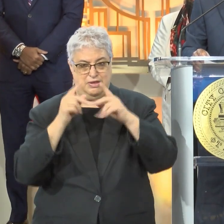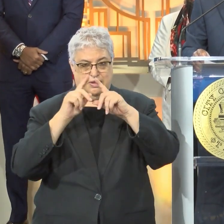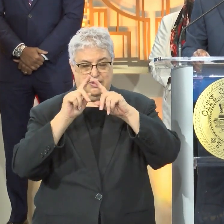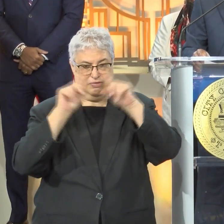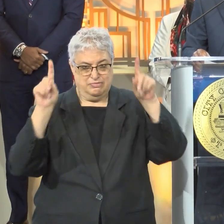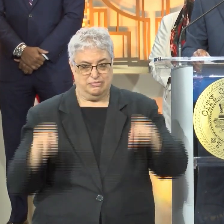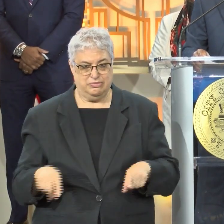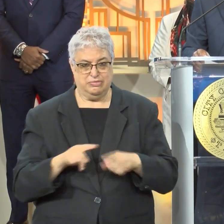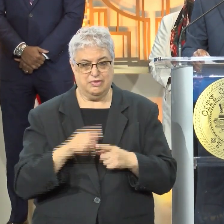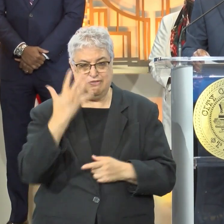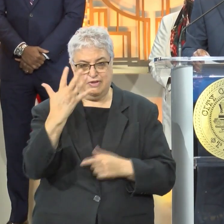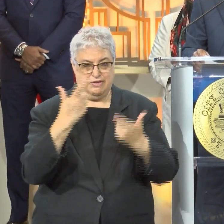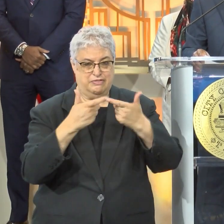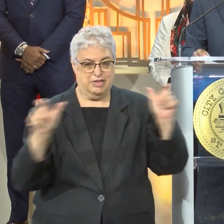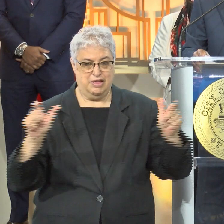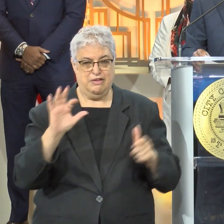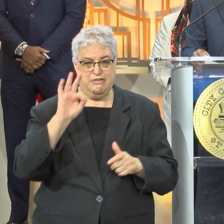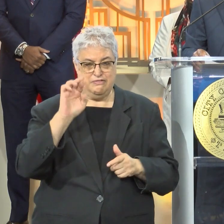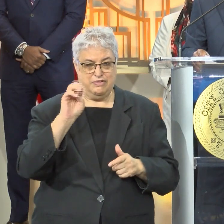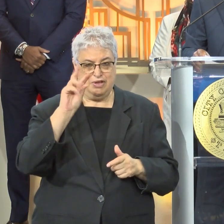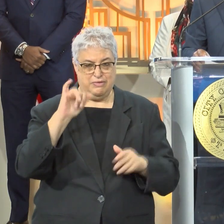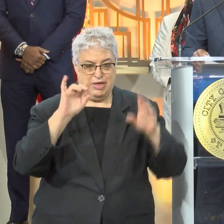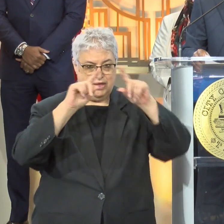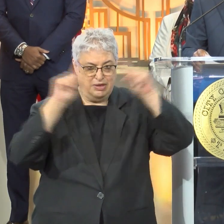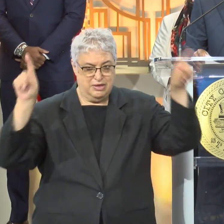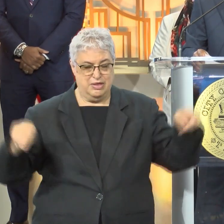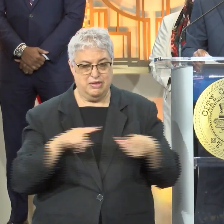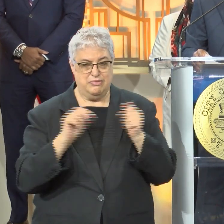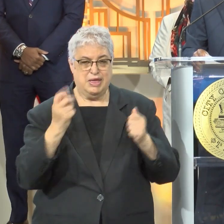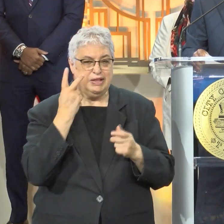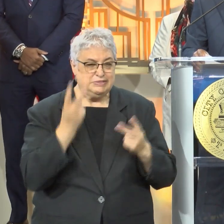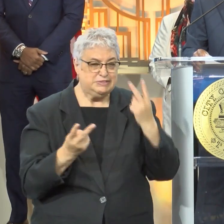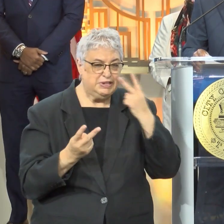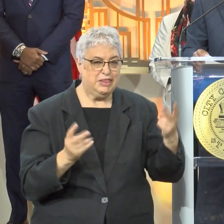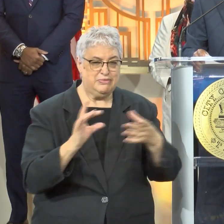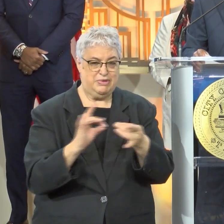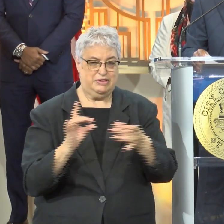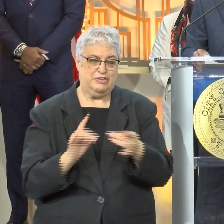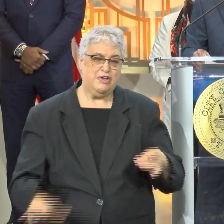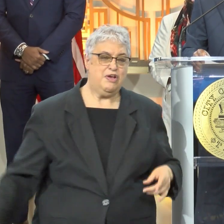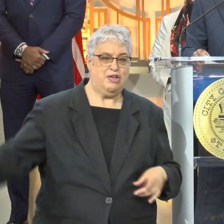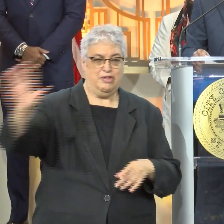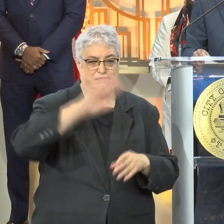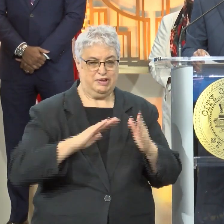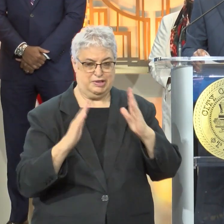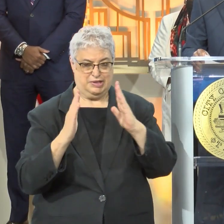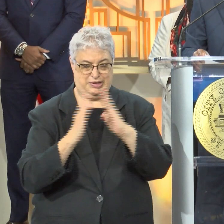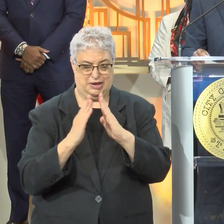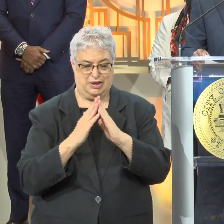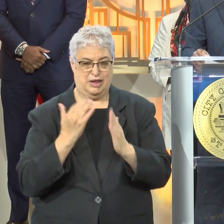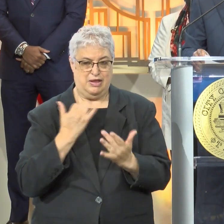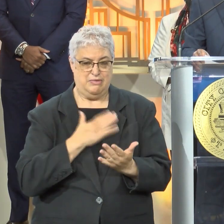panels and five large freeway-type bulletins so people can see this message all over the city. But let me